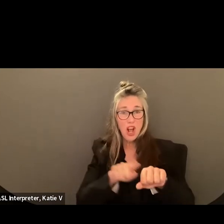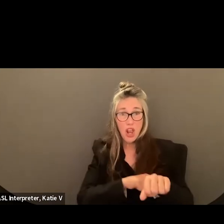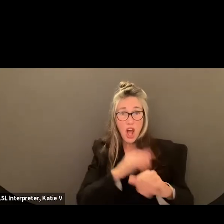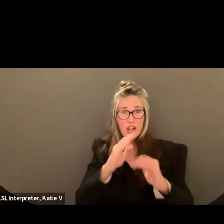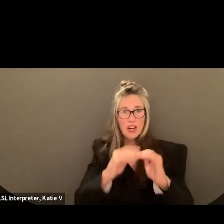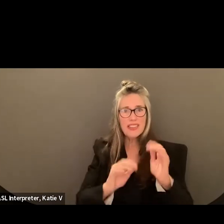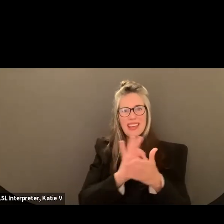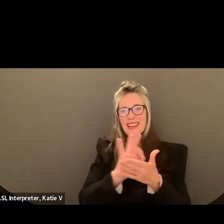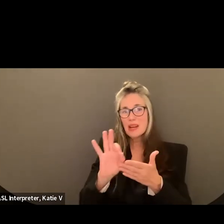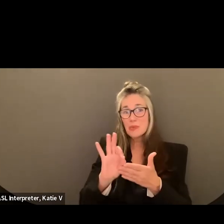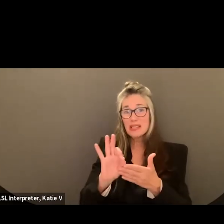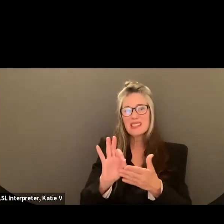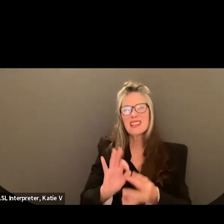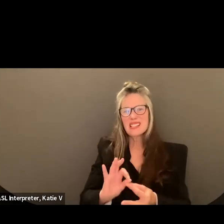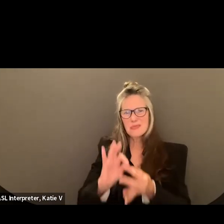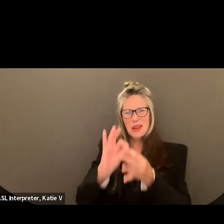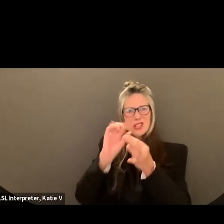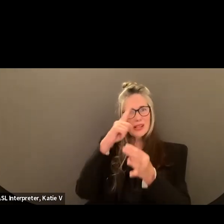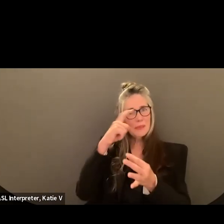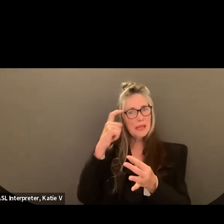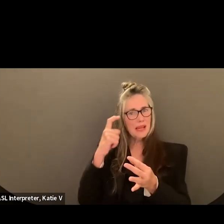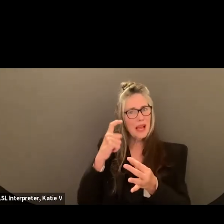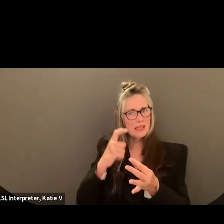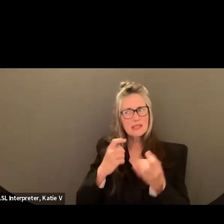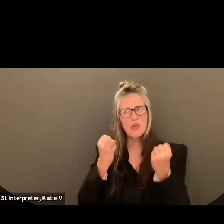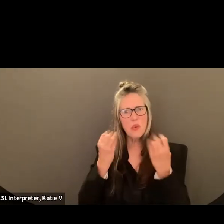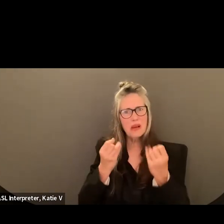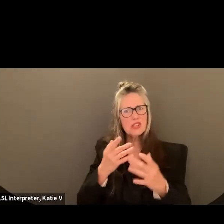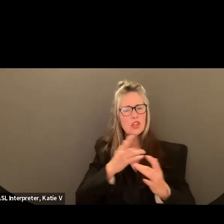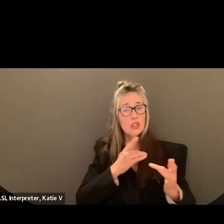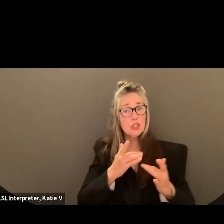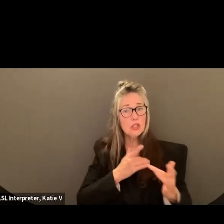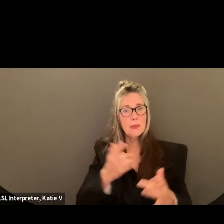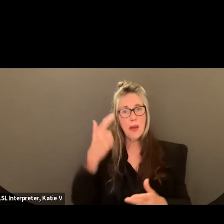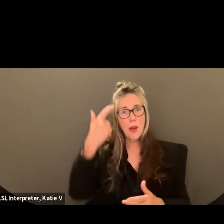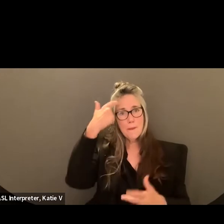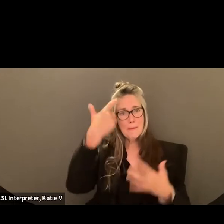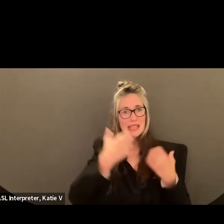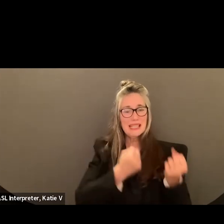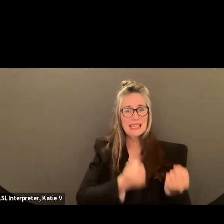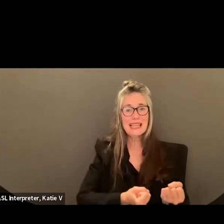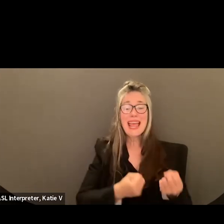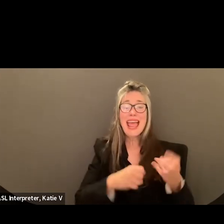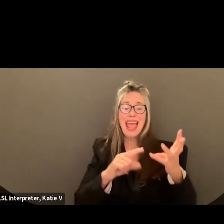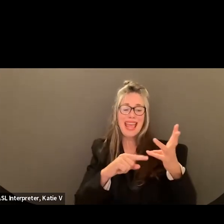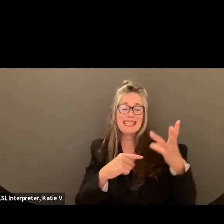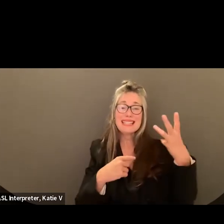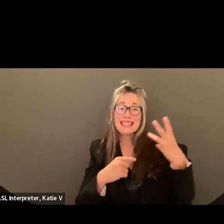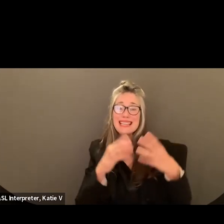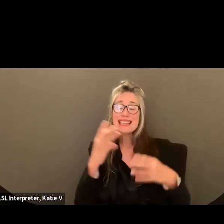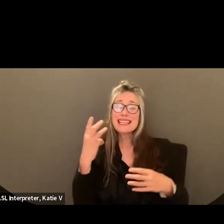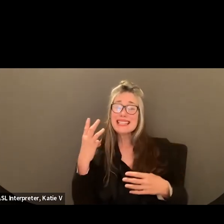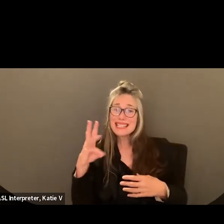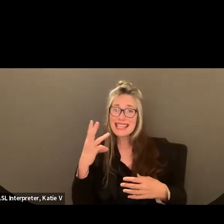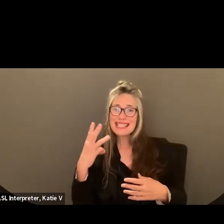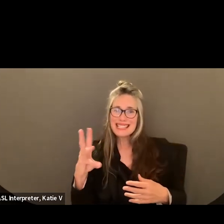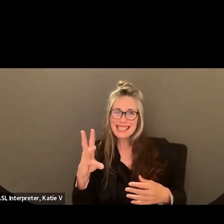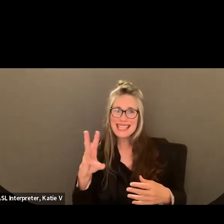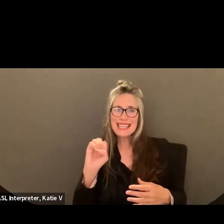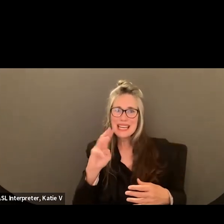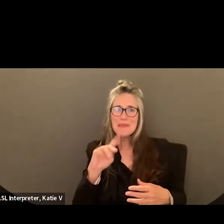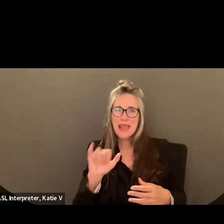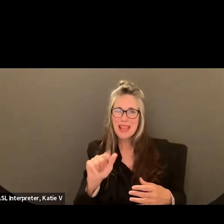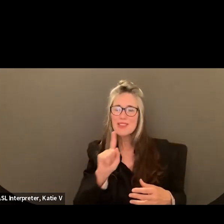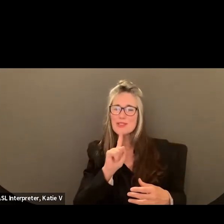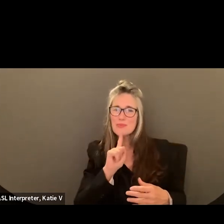the concerns about mental health. And 16 emails in gratitude, deep gratitude for our observance of Yom Kippur.